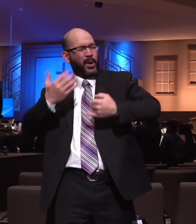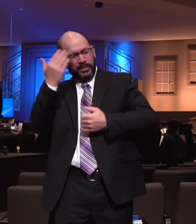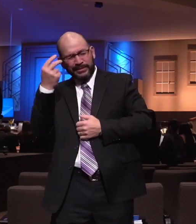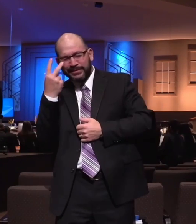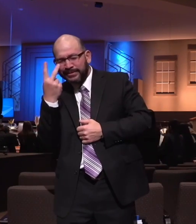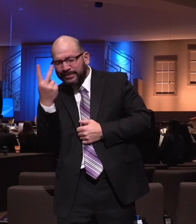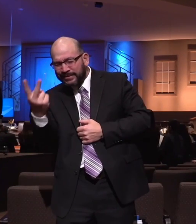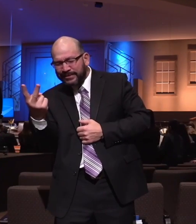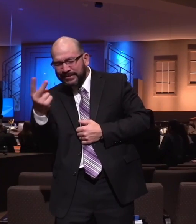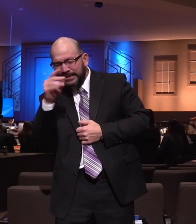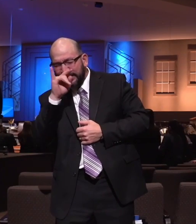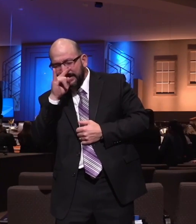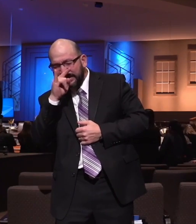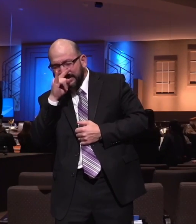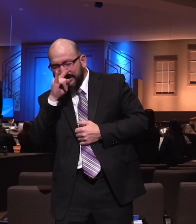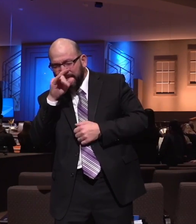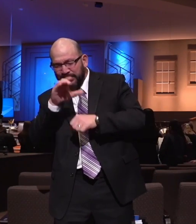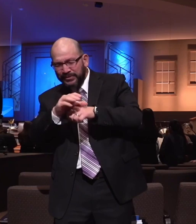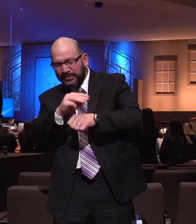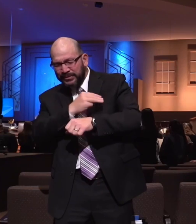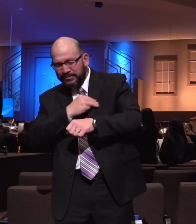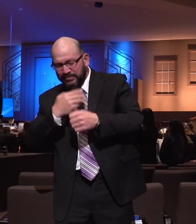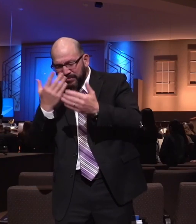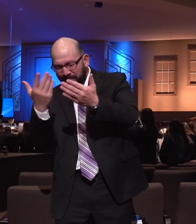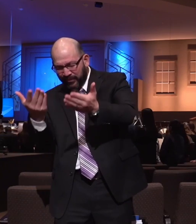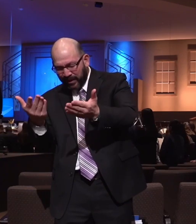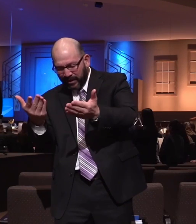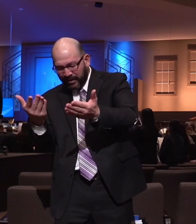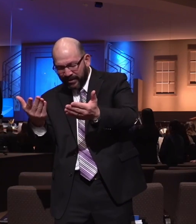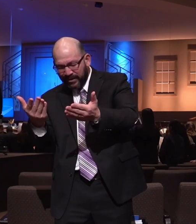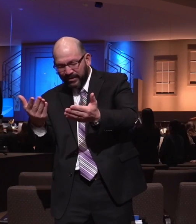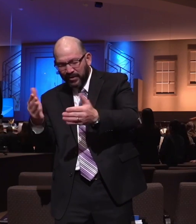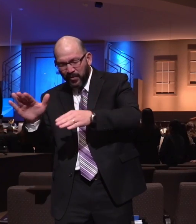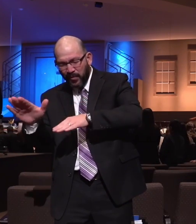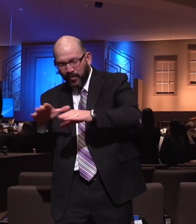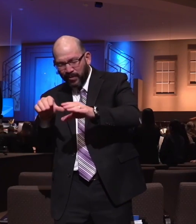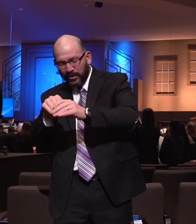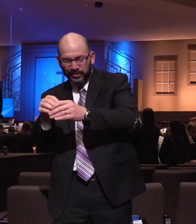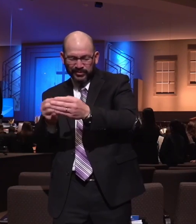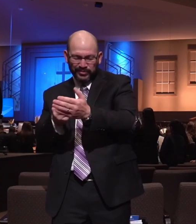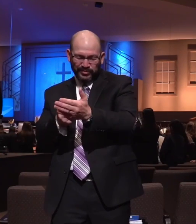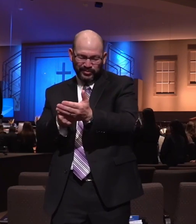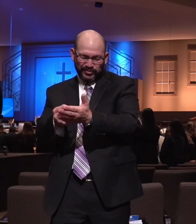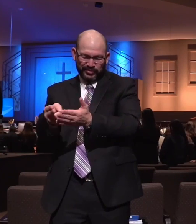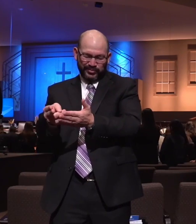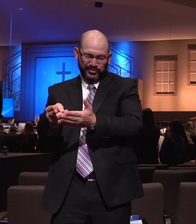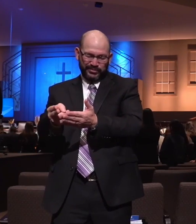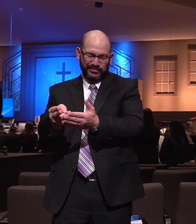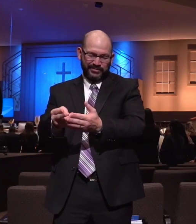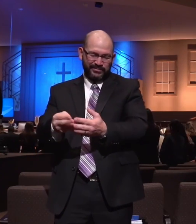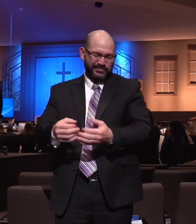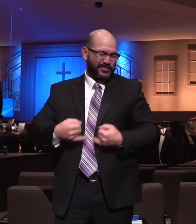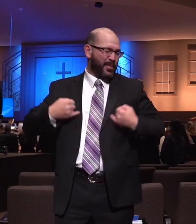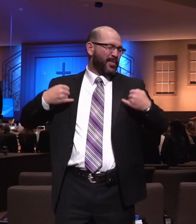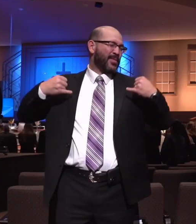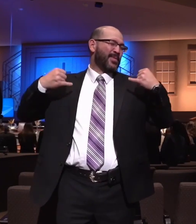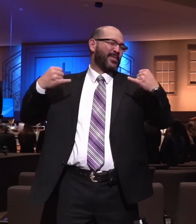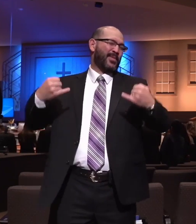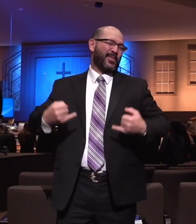revealed in his own observations a people that were walking in truth. People that had